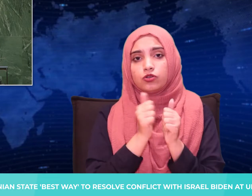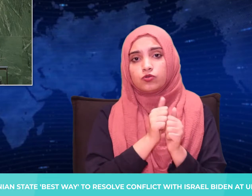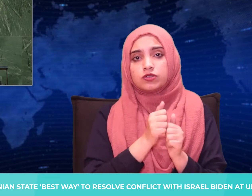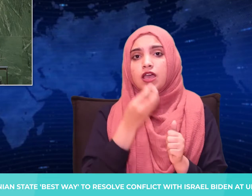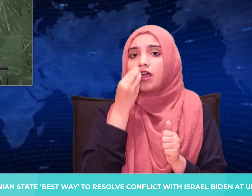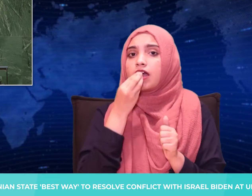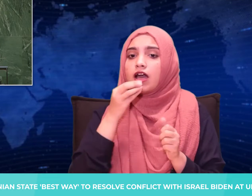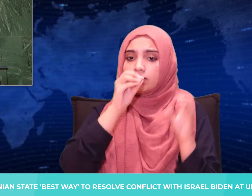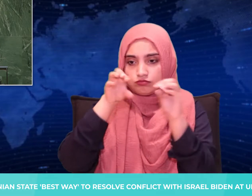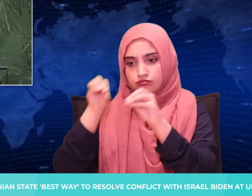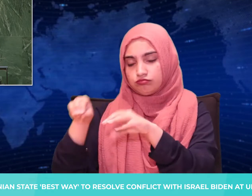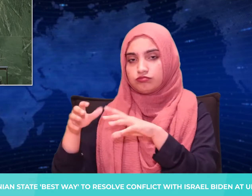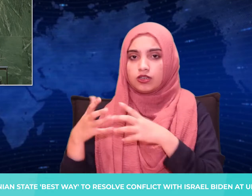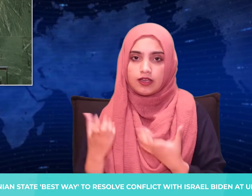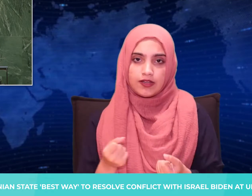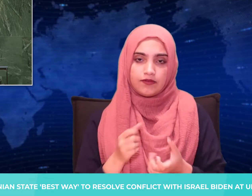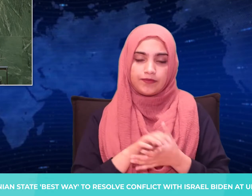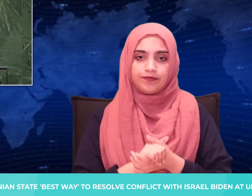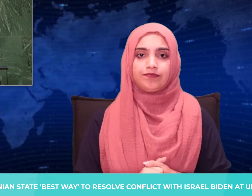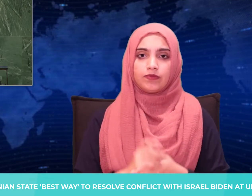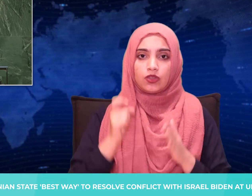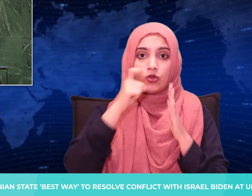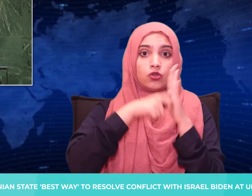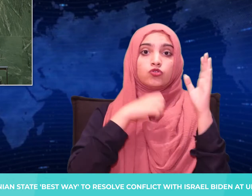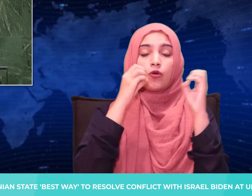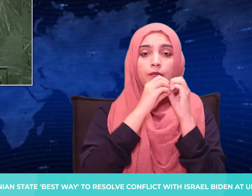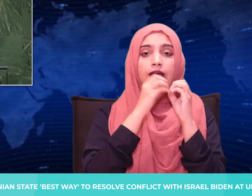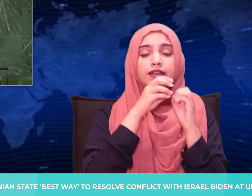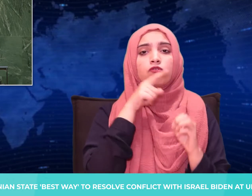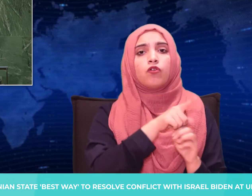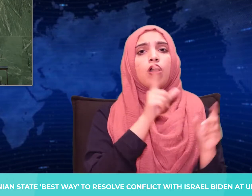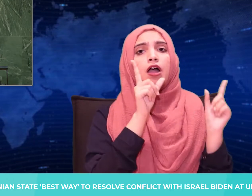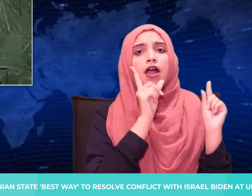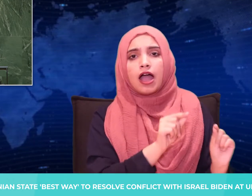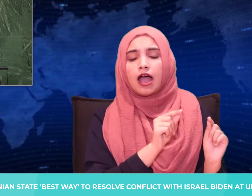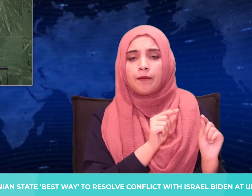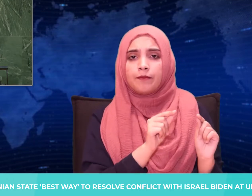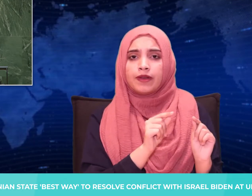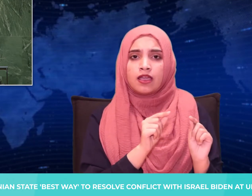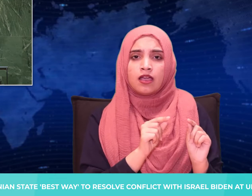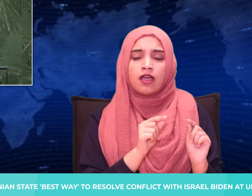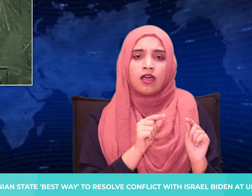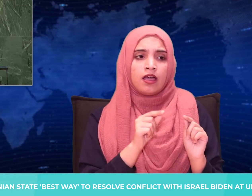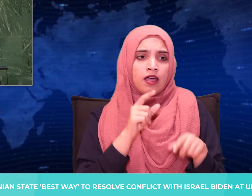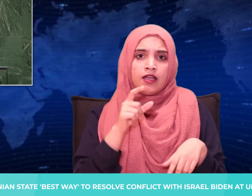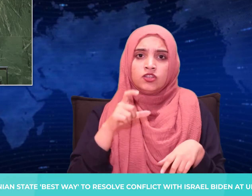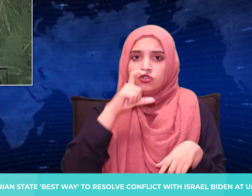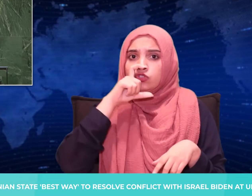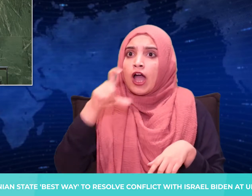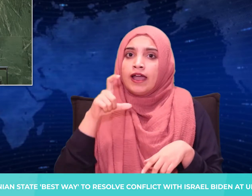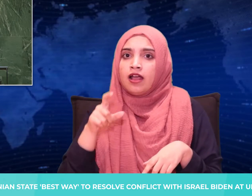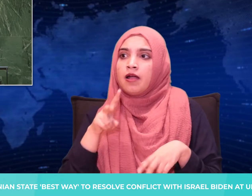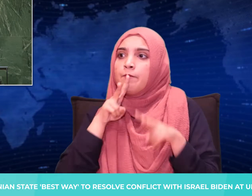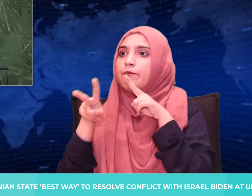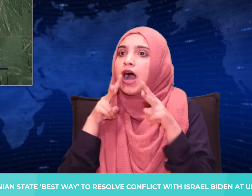Biden didn't address America's rising authoritarian competitor China directly